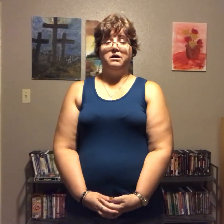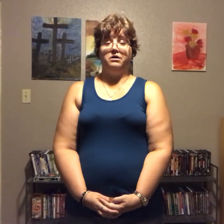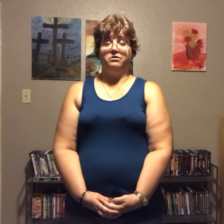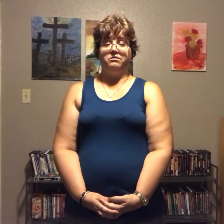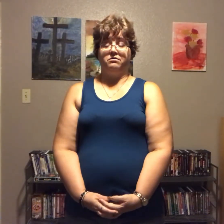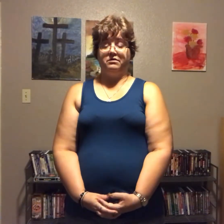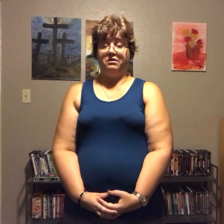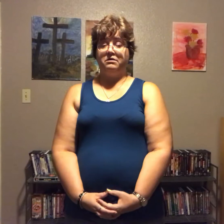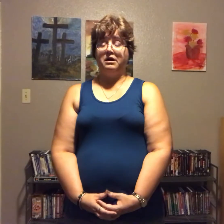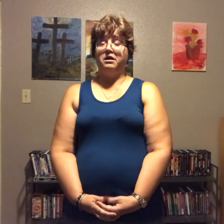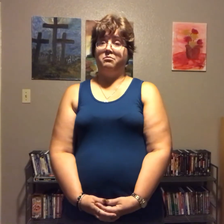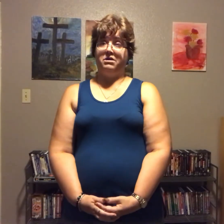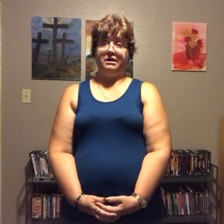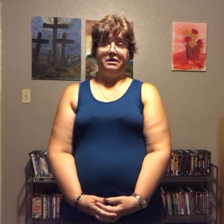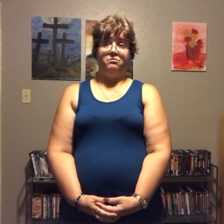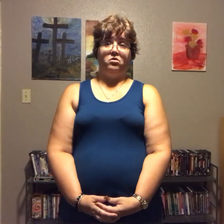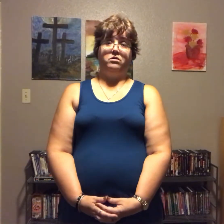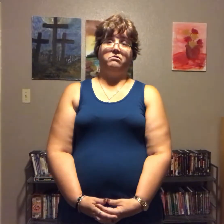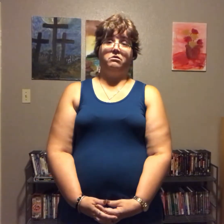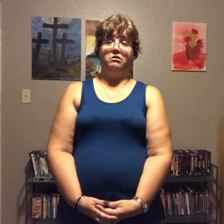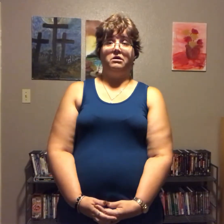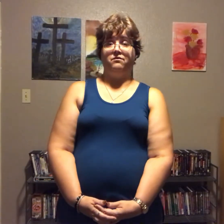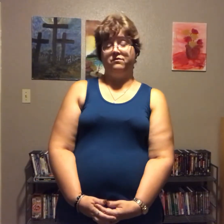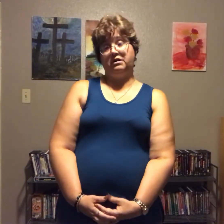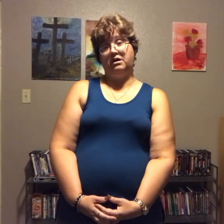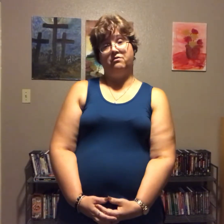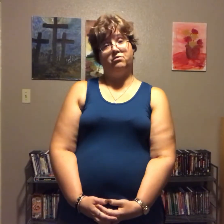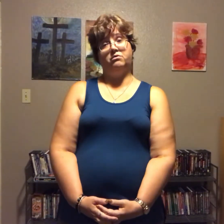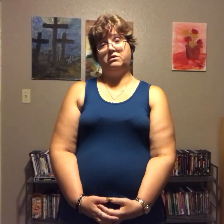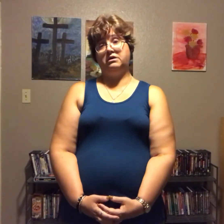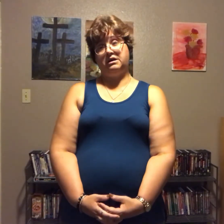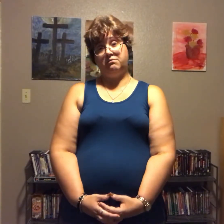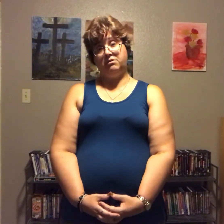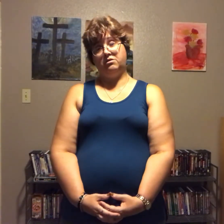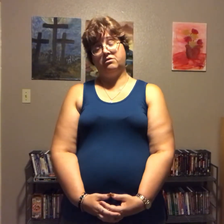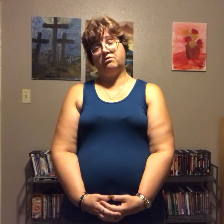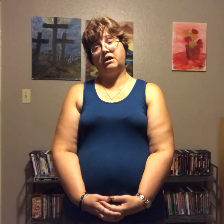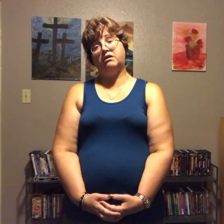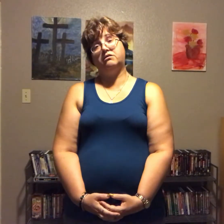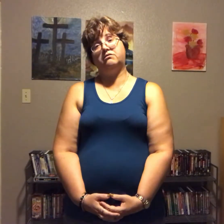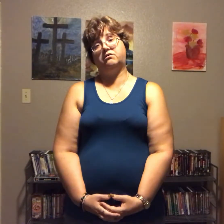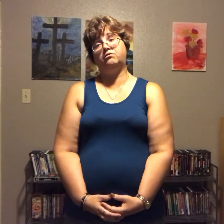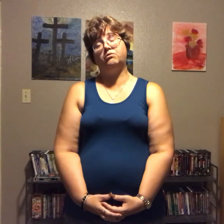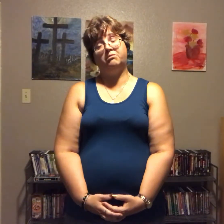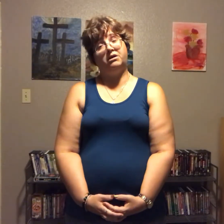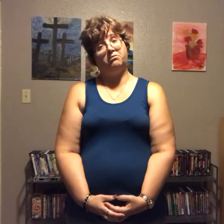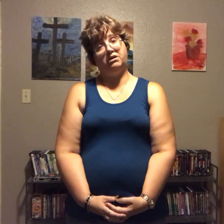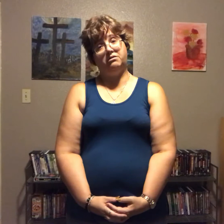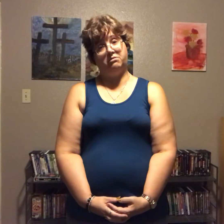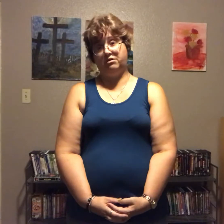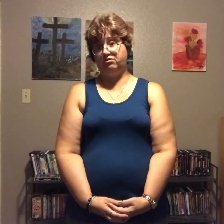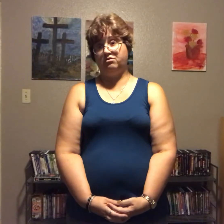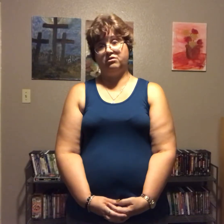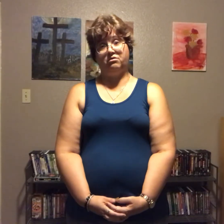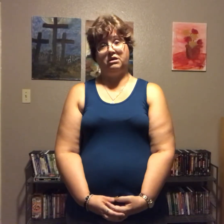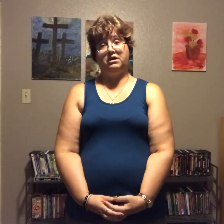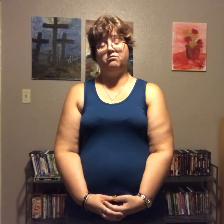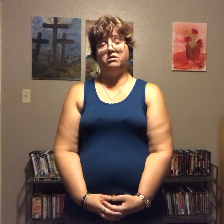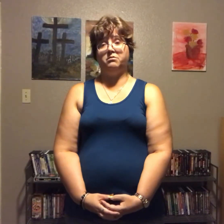so seeing the kind of plan I'm on if you ever want to keep me on track just remind me to make sure don't eat when I'm